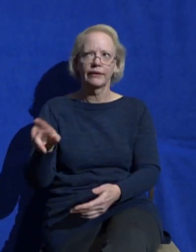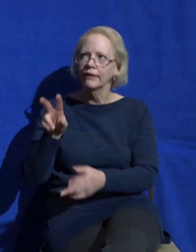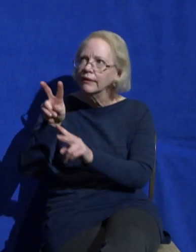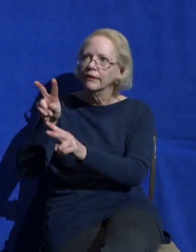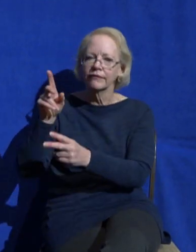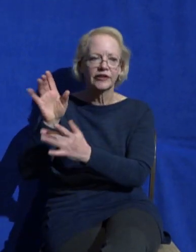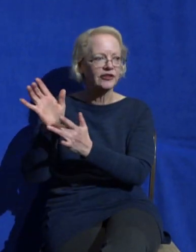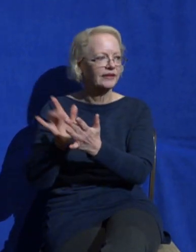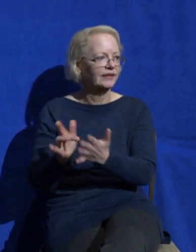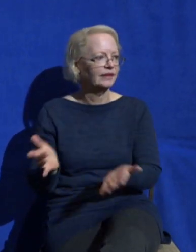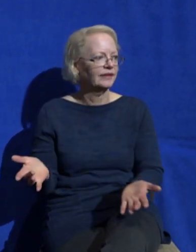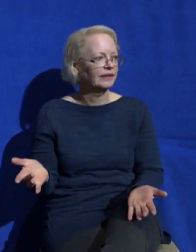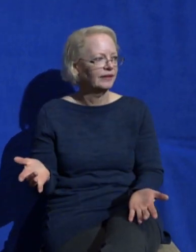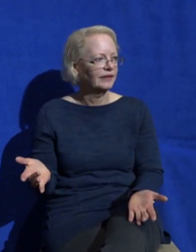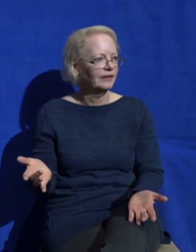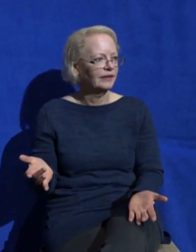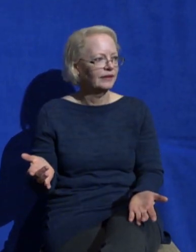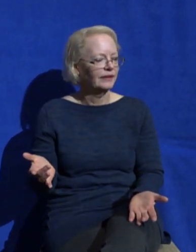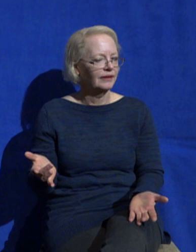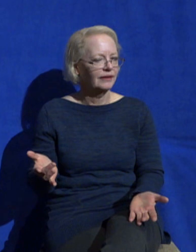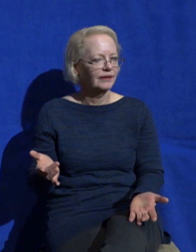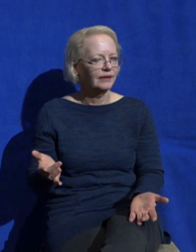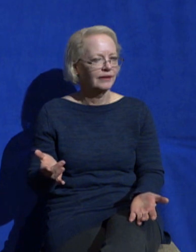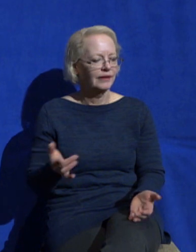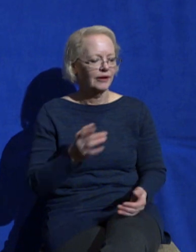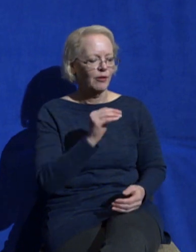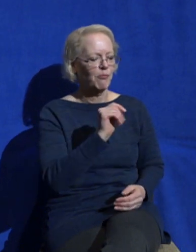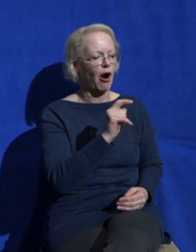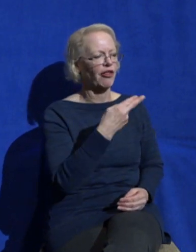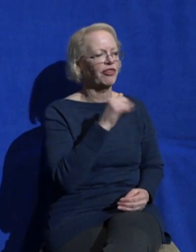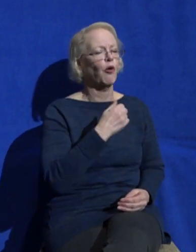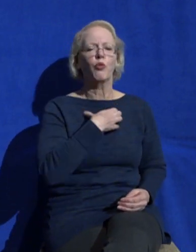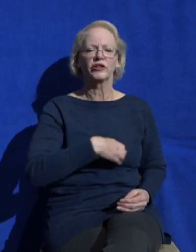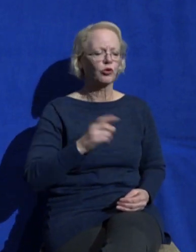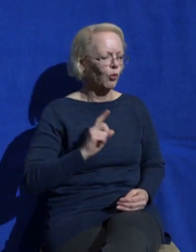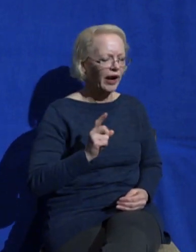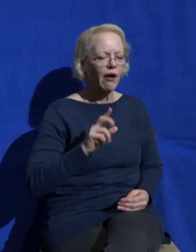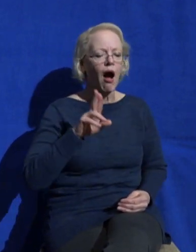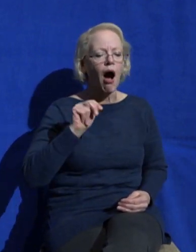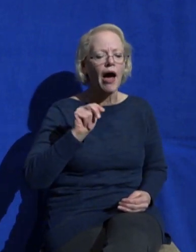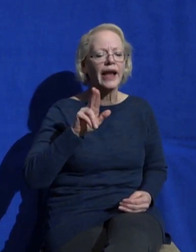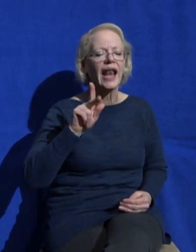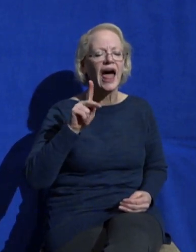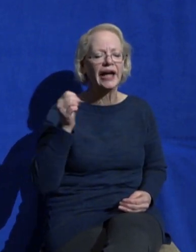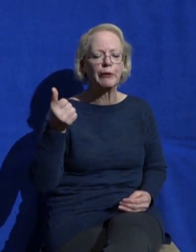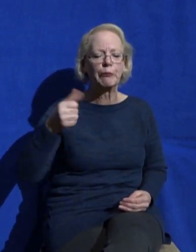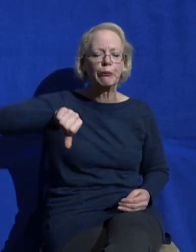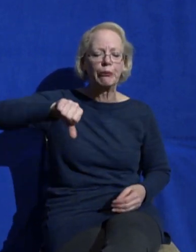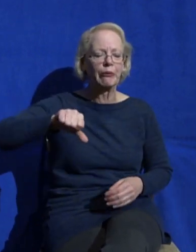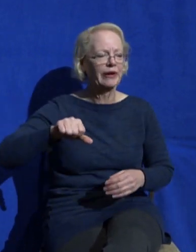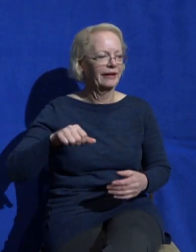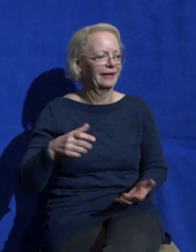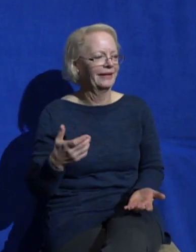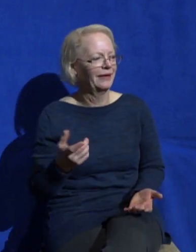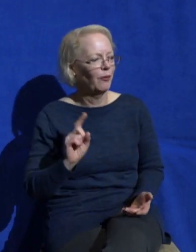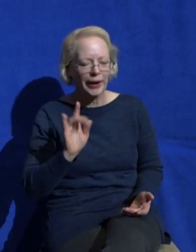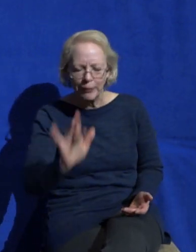Martha wishes there was an unlike button but she don't want to seem super petty so she posts a fake comment. She's like aww.